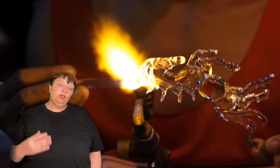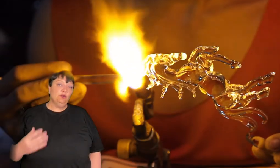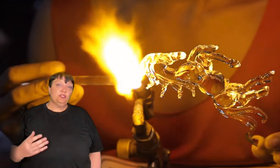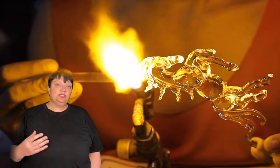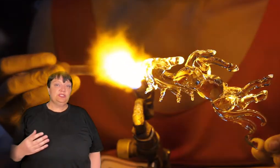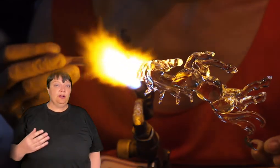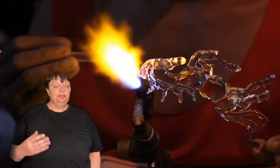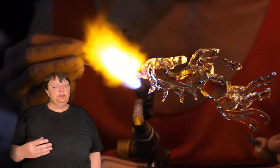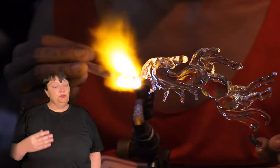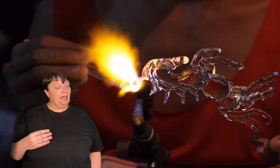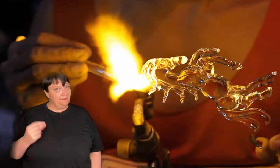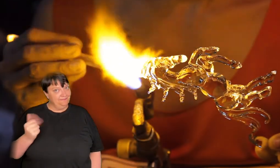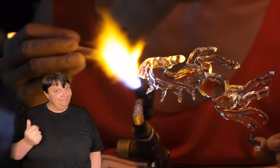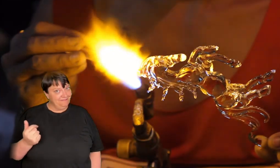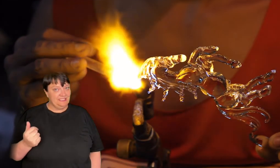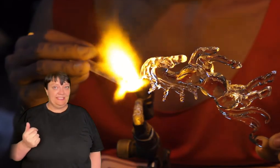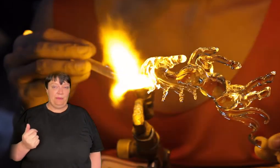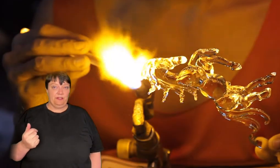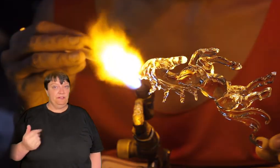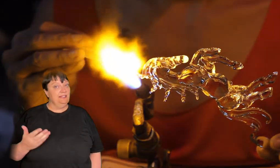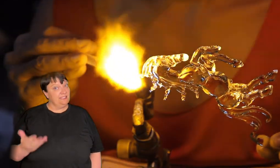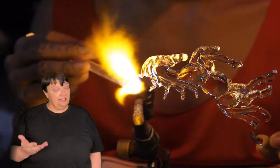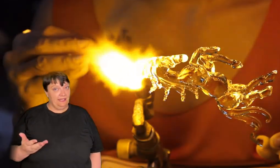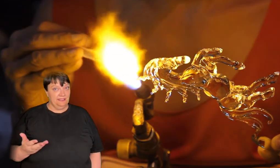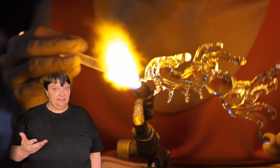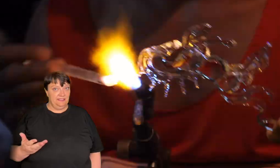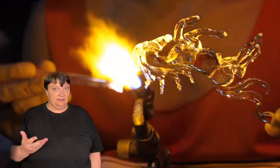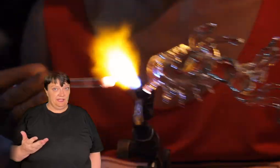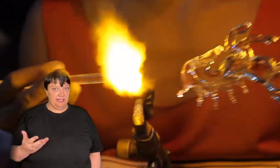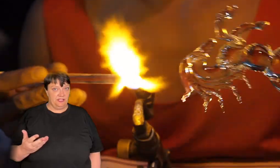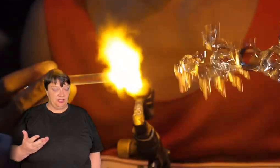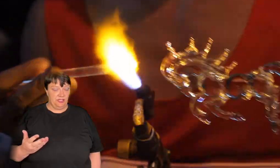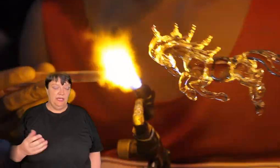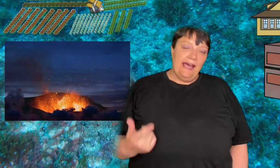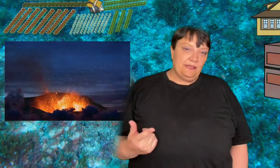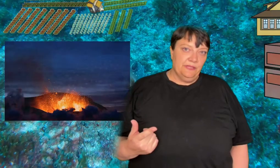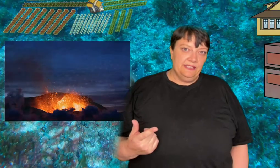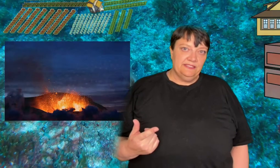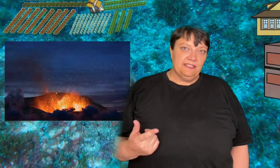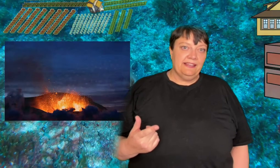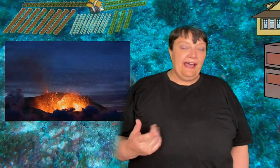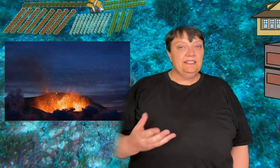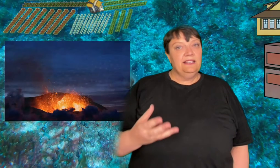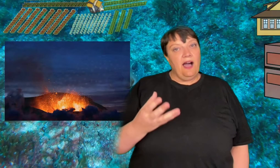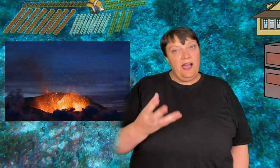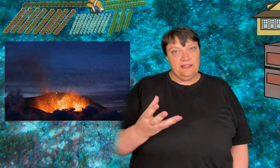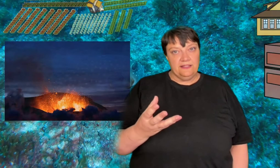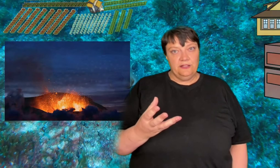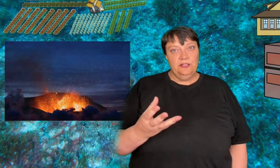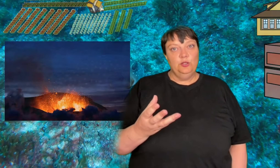So you're not just going to do that snap of the fingers in an undersea civilization. That means that